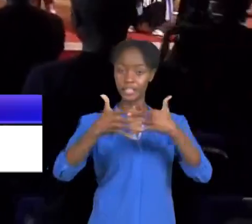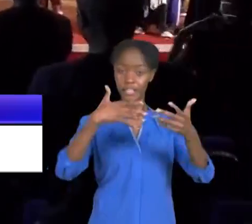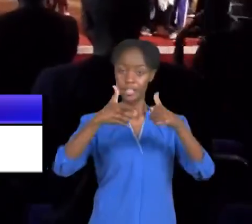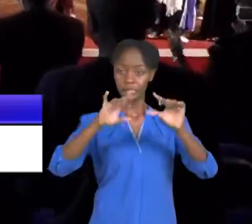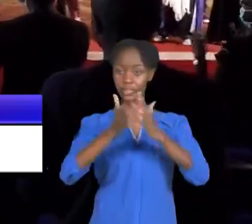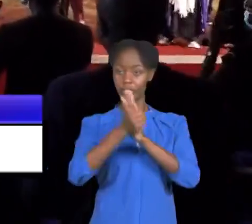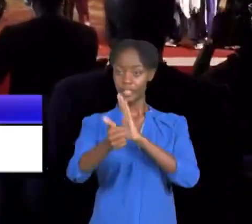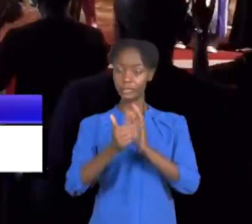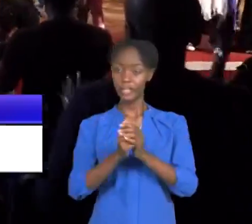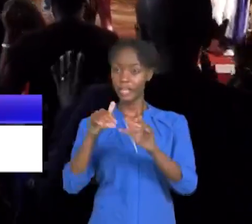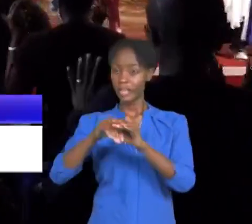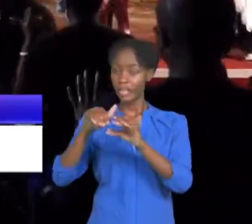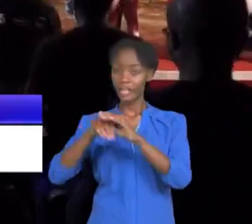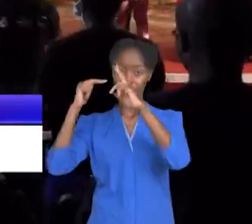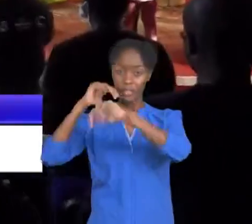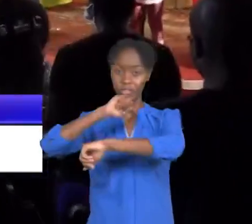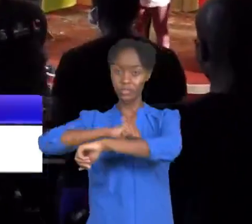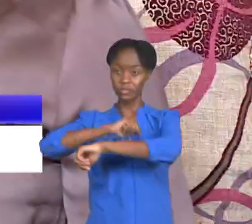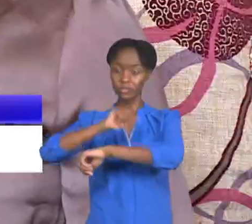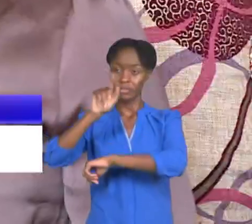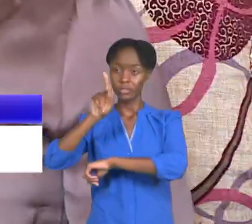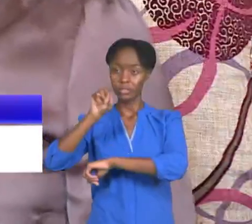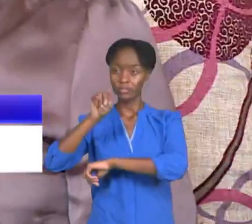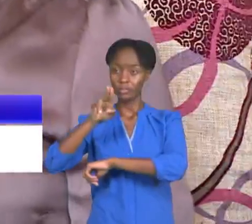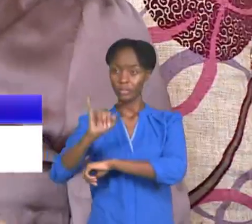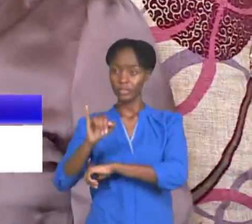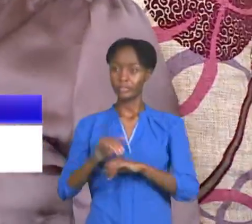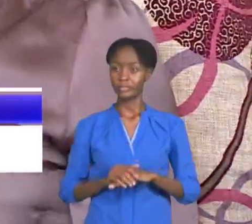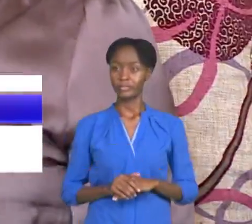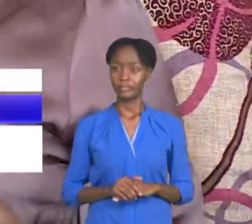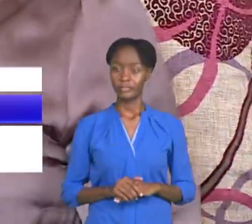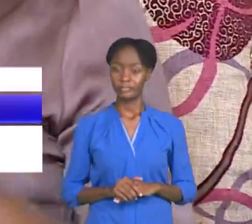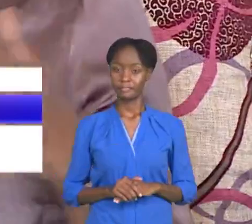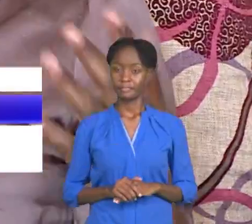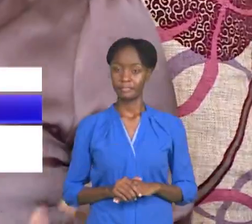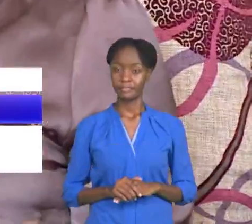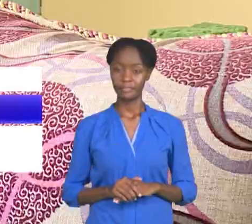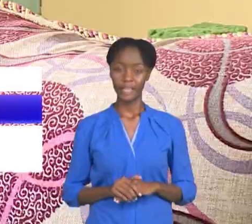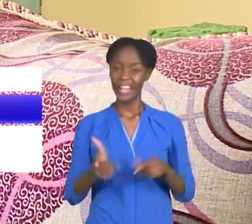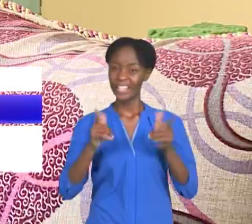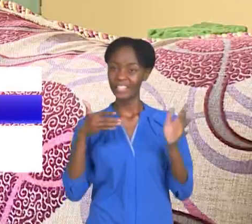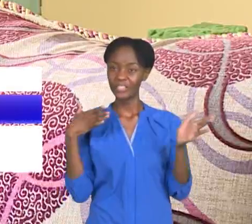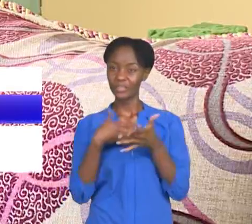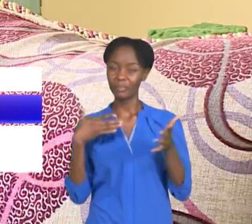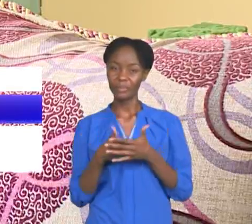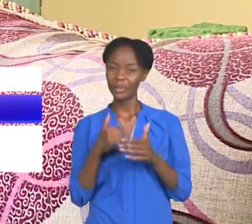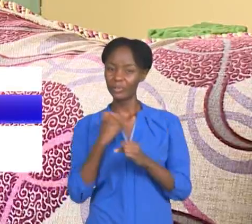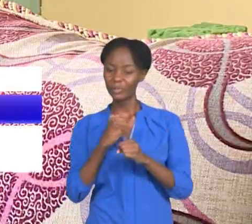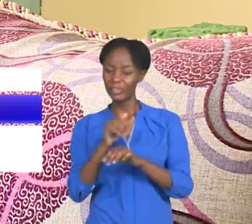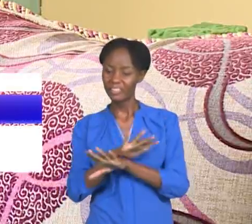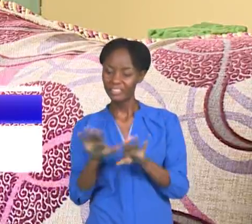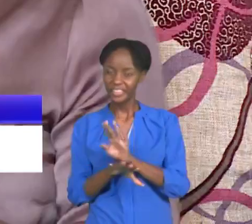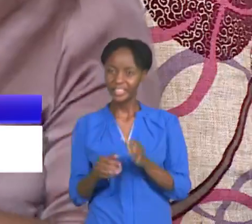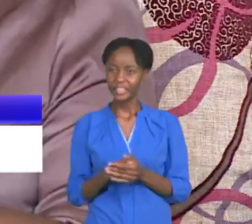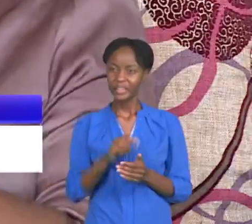expert in kambui high school for the deaf so we need to stop doing everything you know believing that it's like